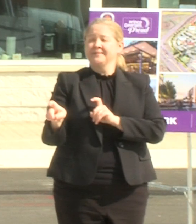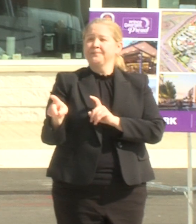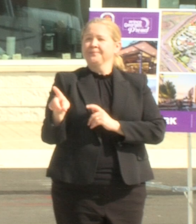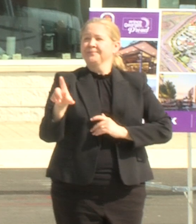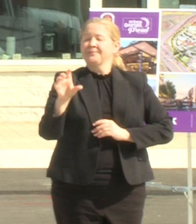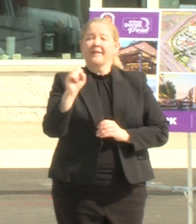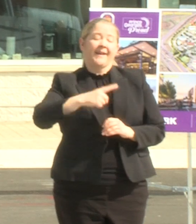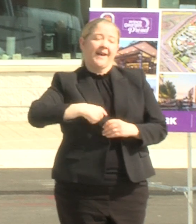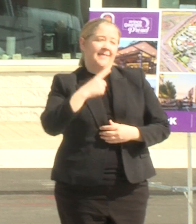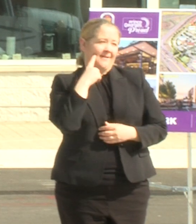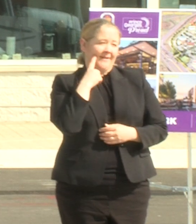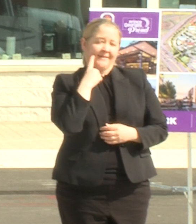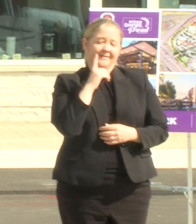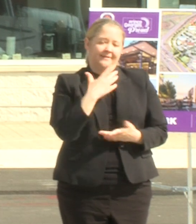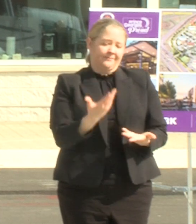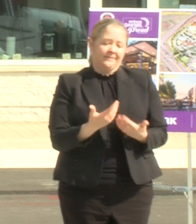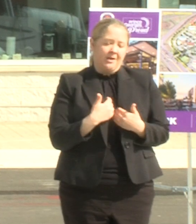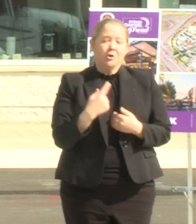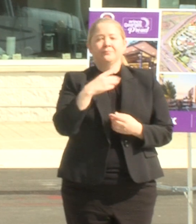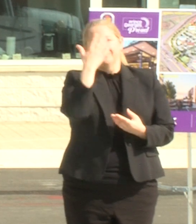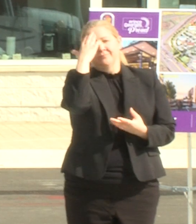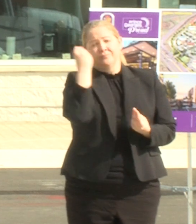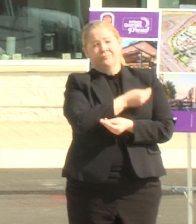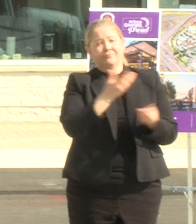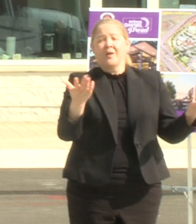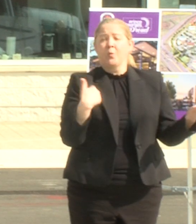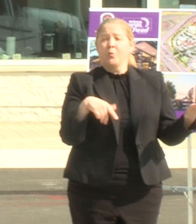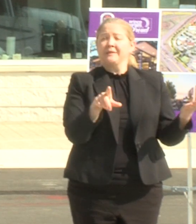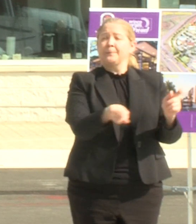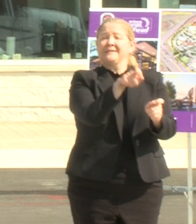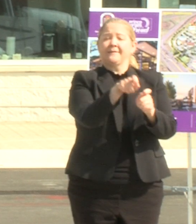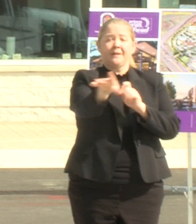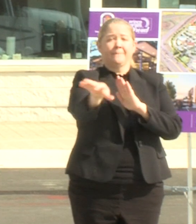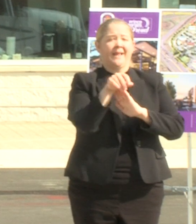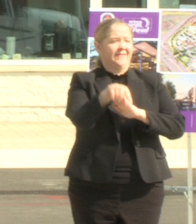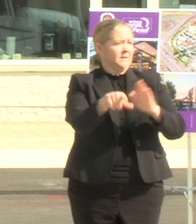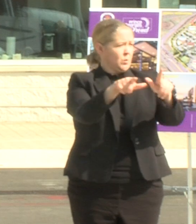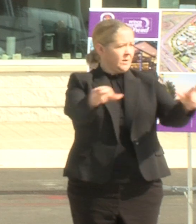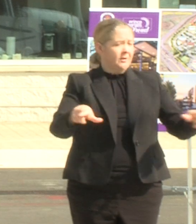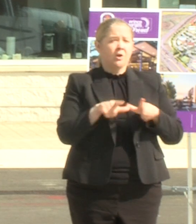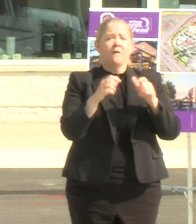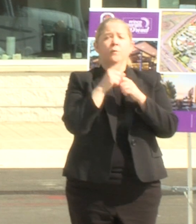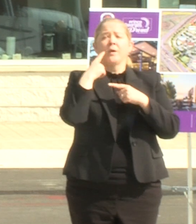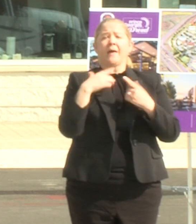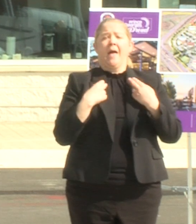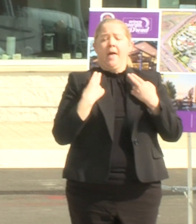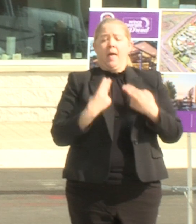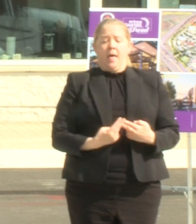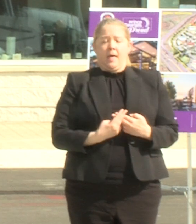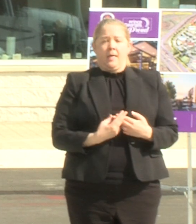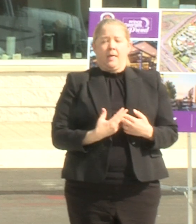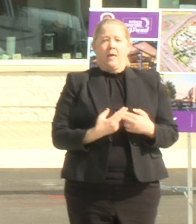think all that's so fitting and and just so you know we intentionally selected this location with the new health and human services building here